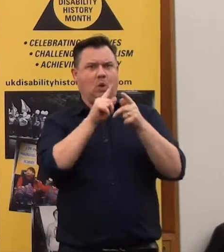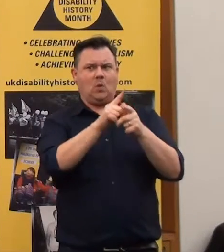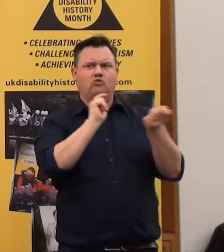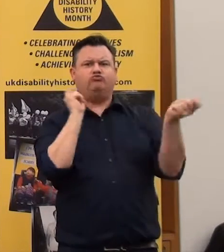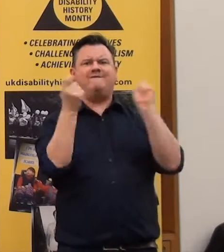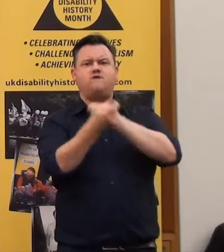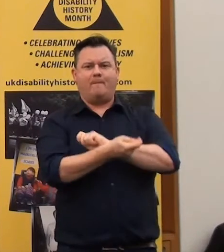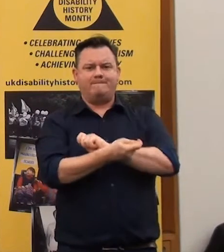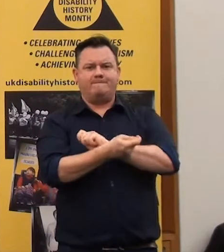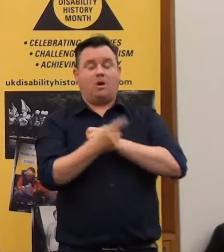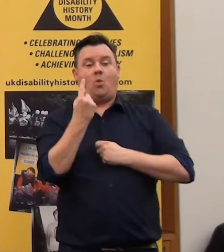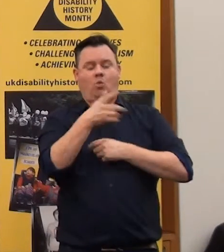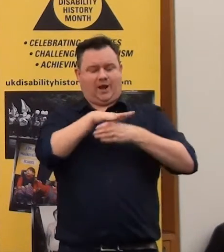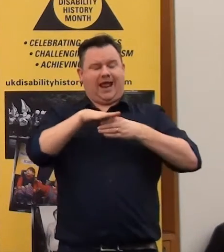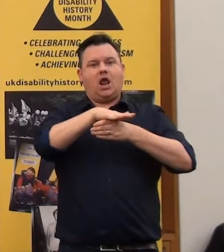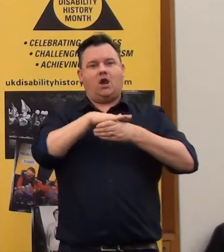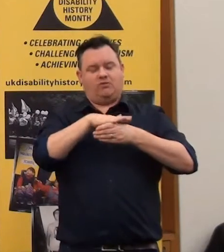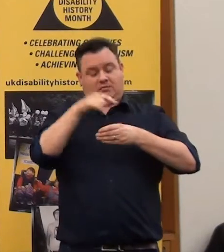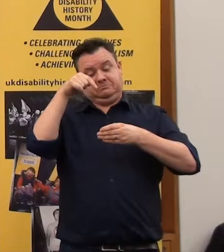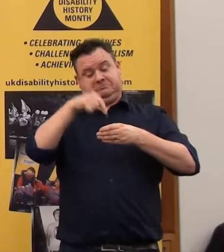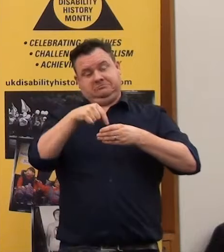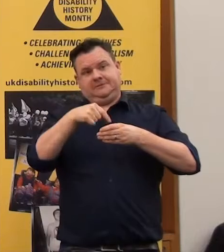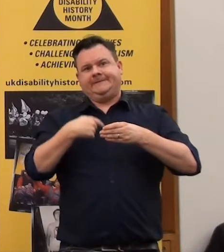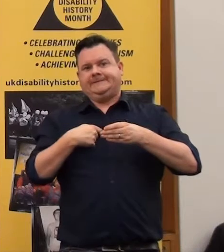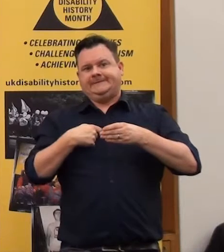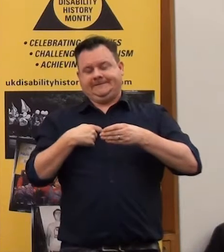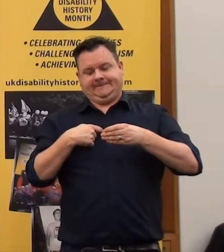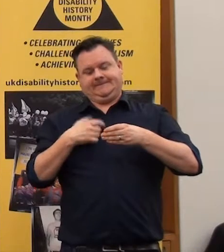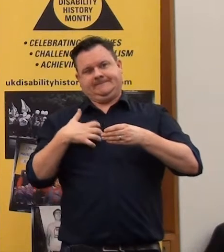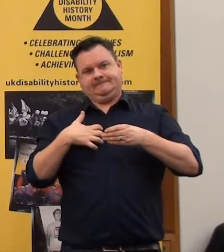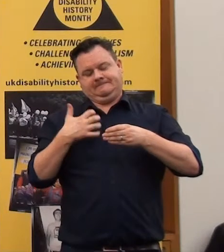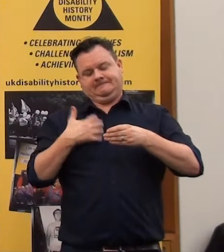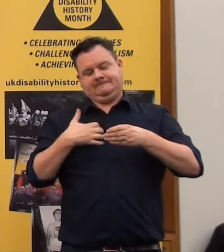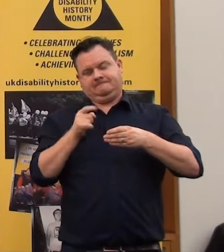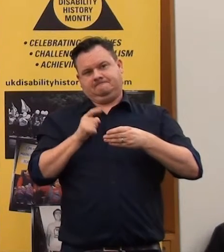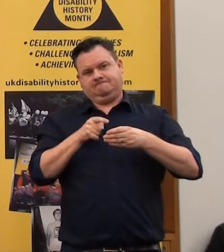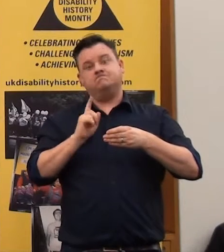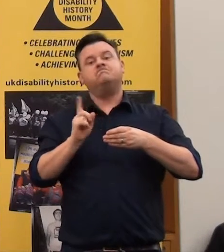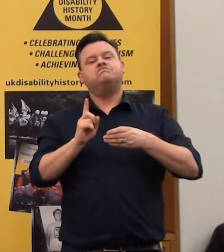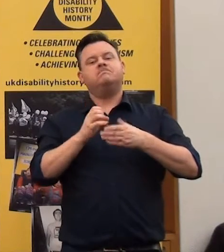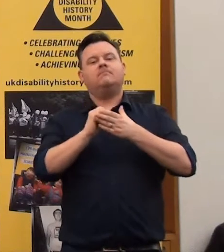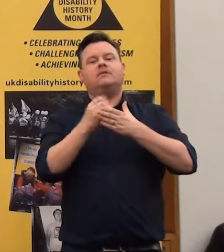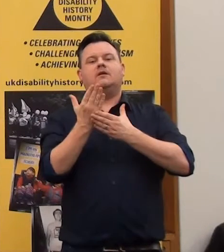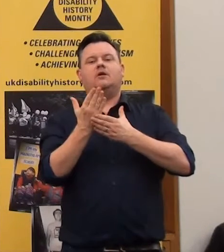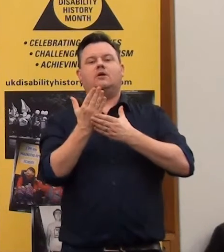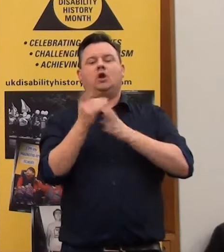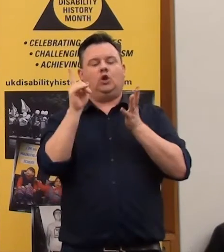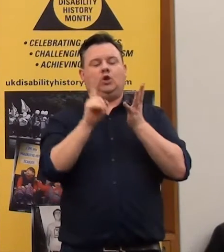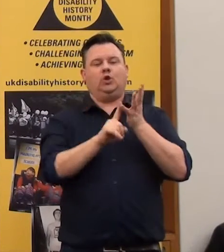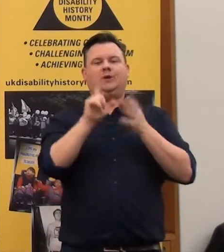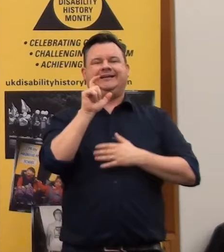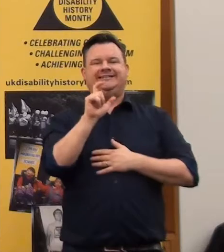Universal Credit. And one of the areas that we were particularly anxious and angry about, really, was that on the development of Universal Credit,